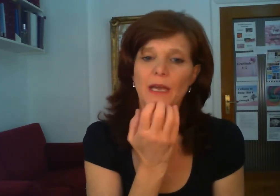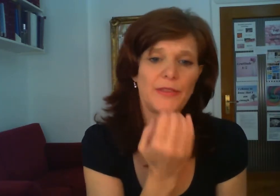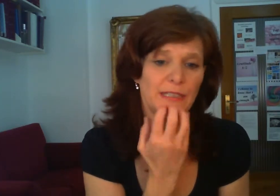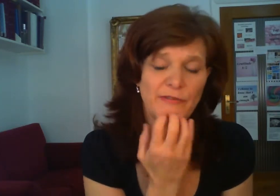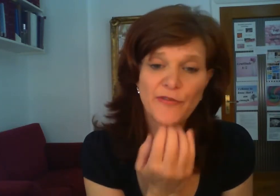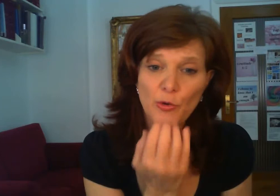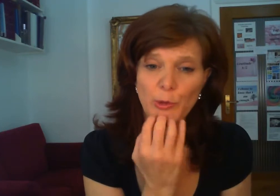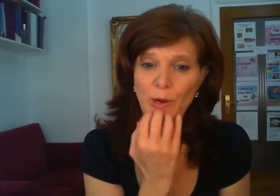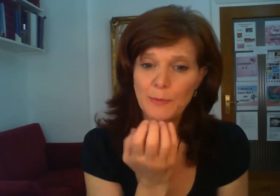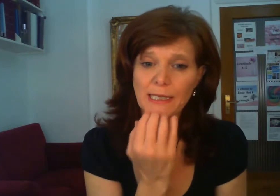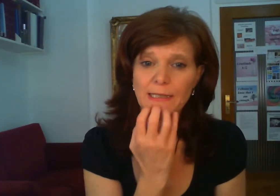that's involved with websites